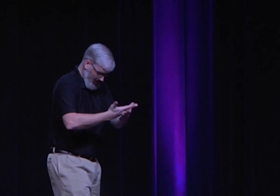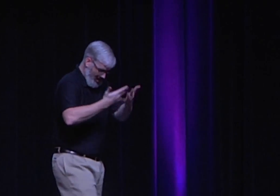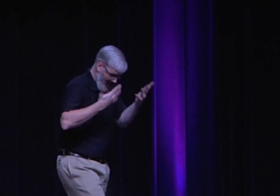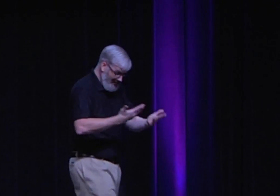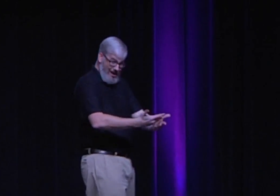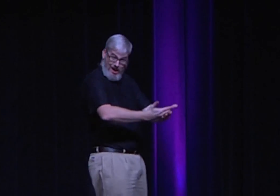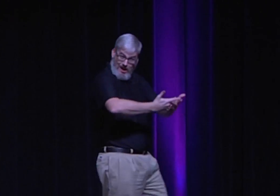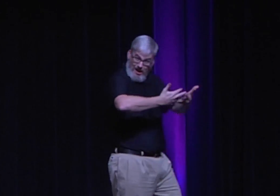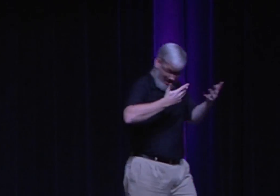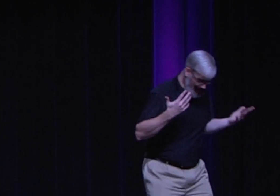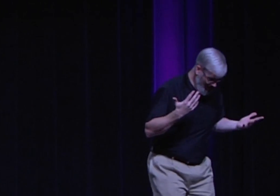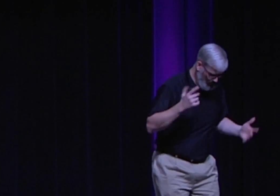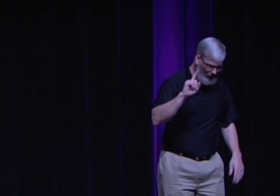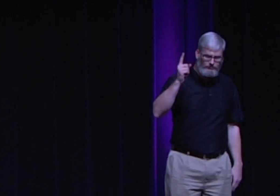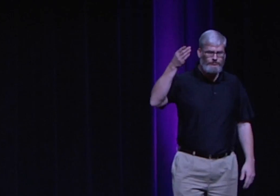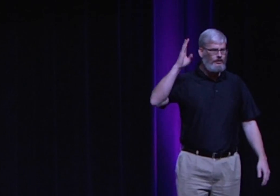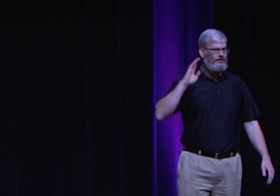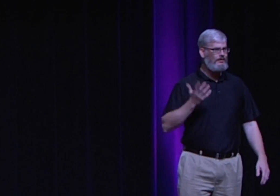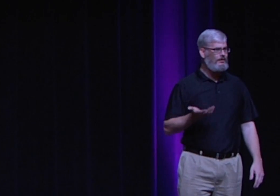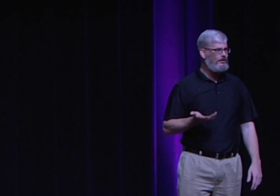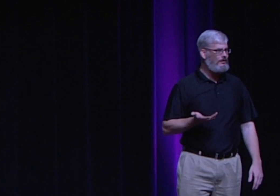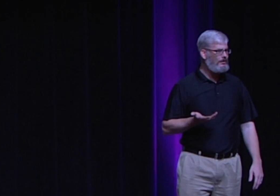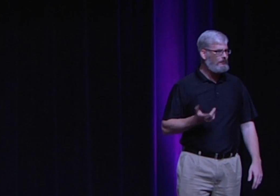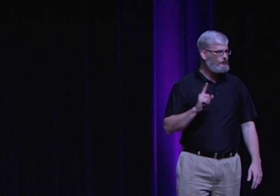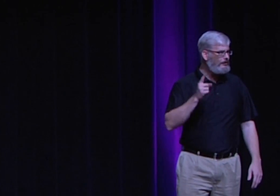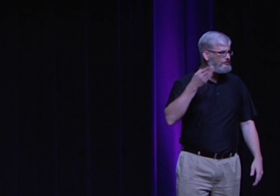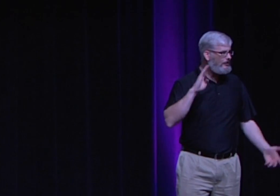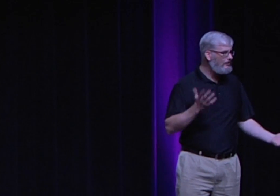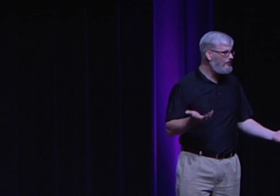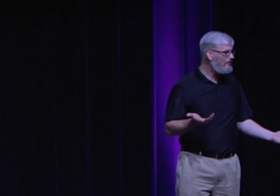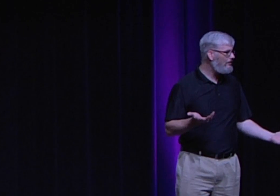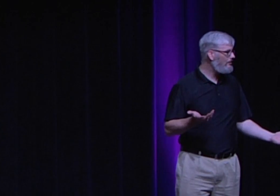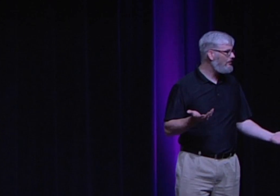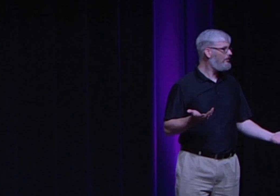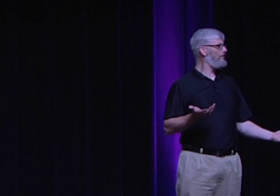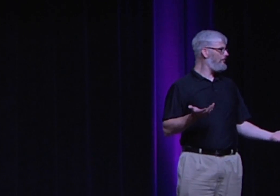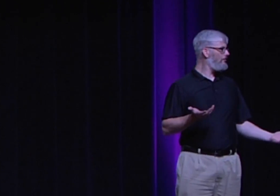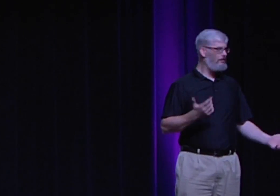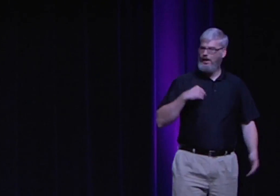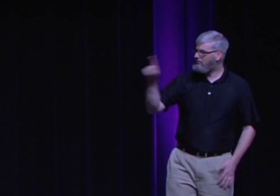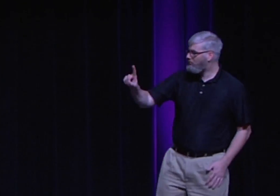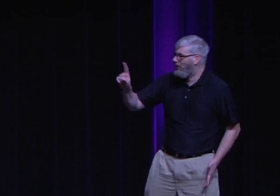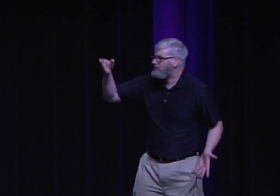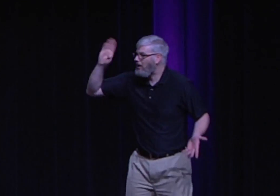existed. We can now study cells and things like that. But even with the invention of the microscope, we